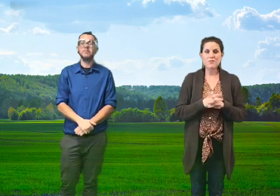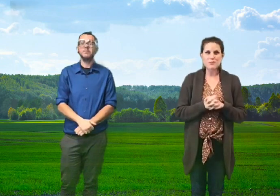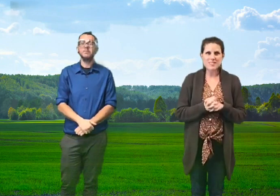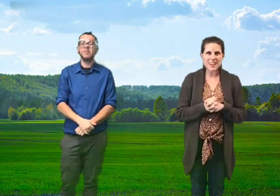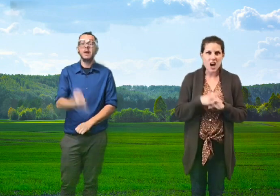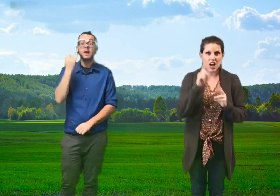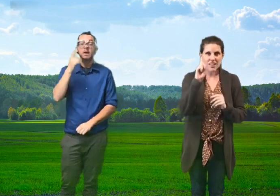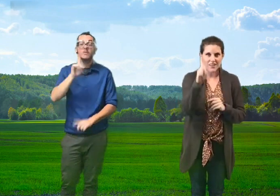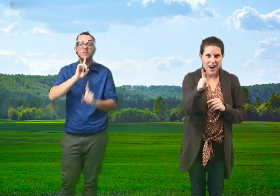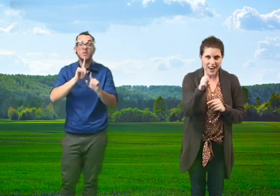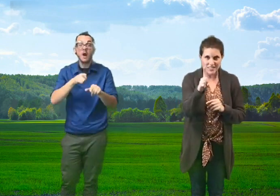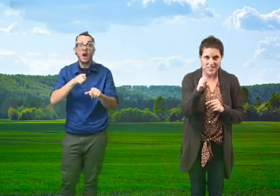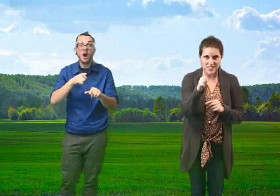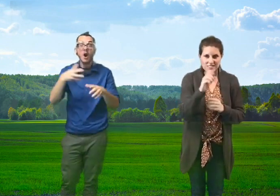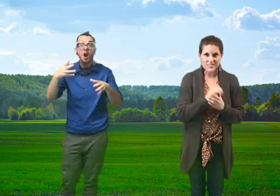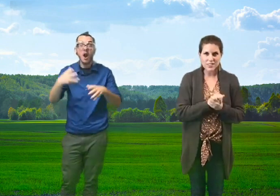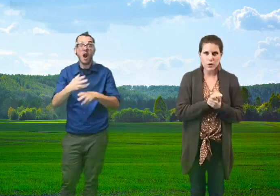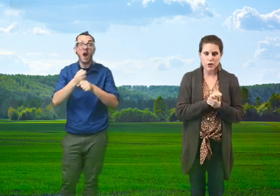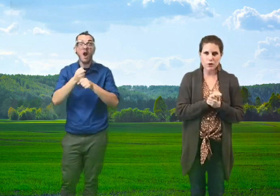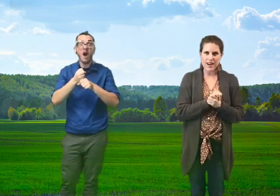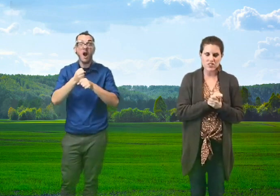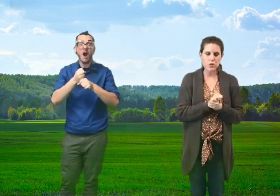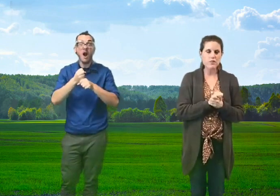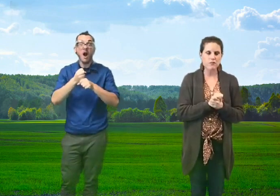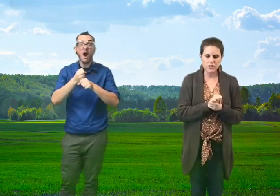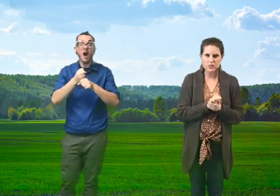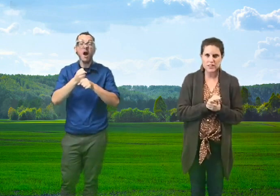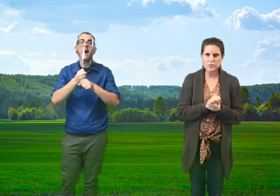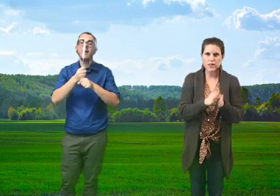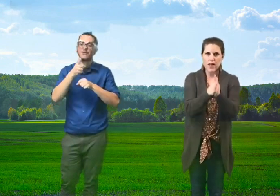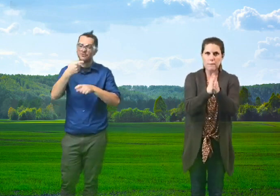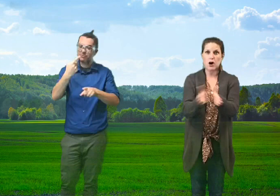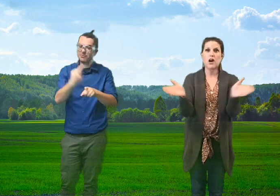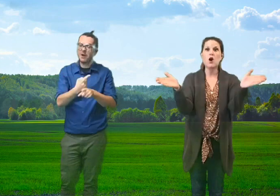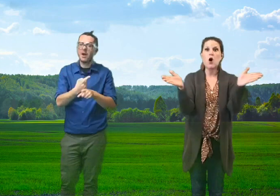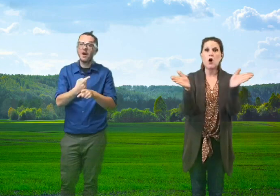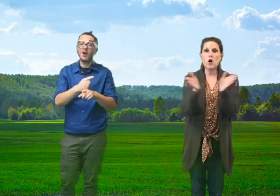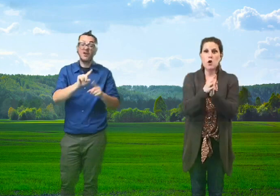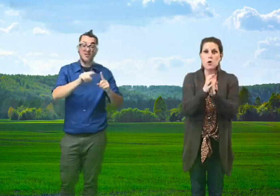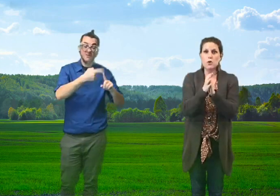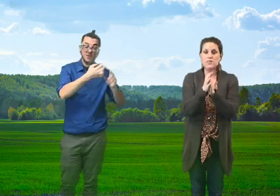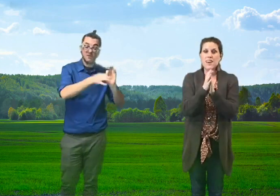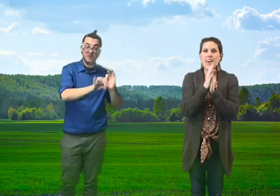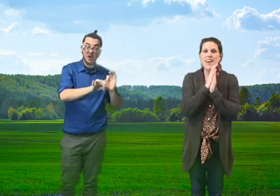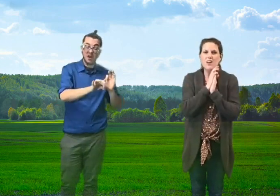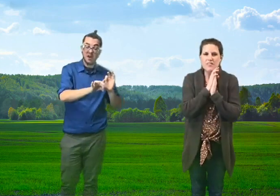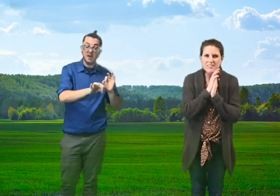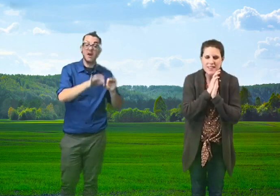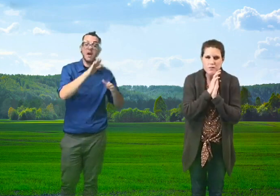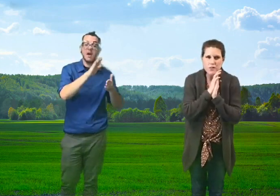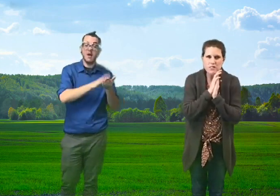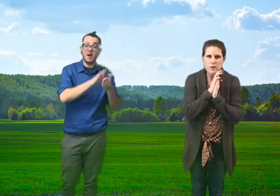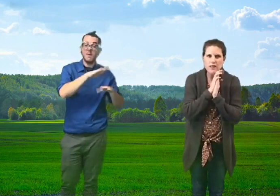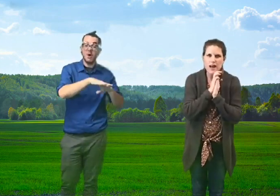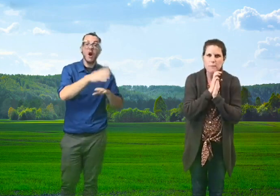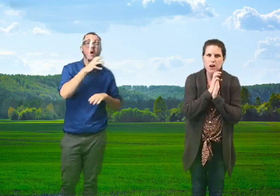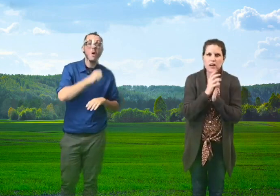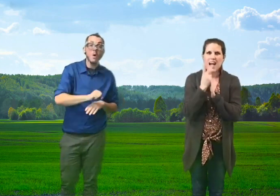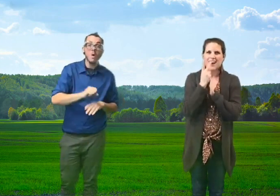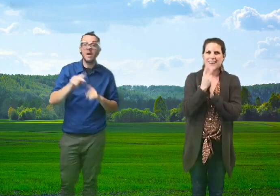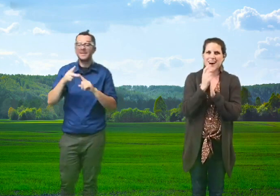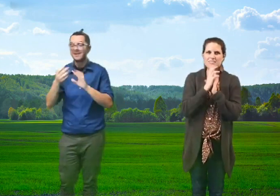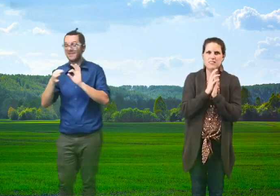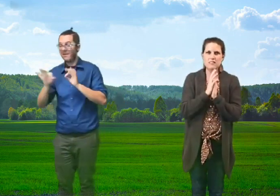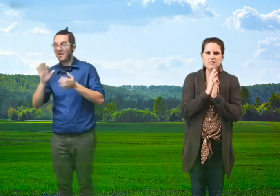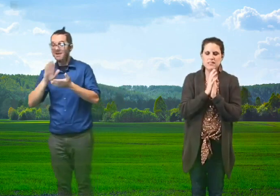If you said got, you are correct. So in the first phrase we clap on old and on the second phrase we clap